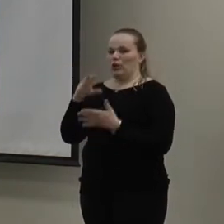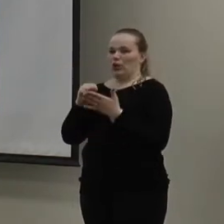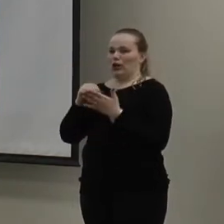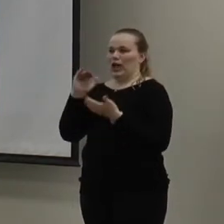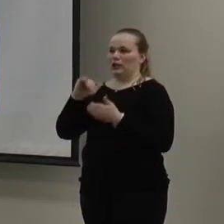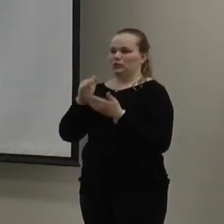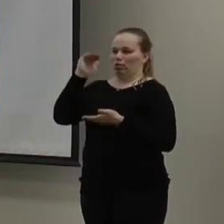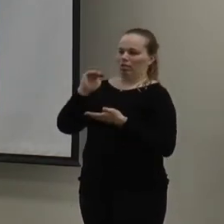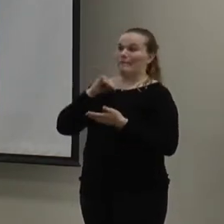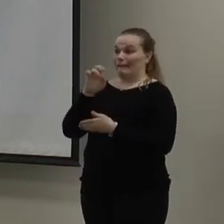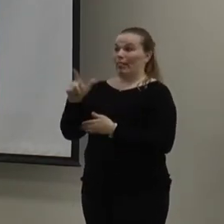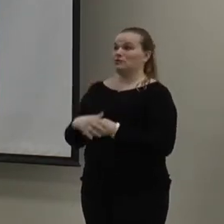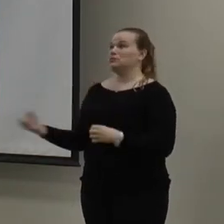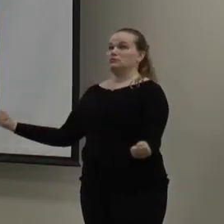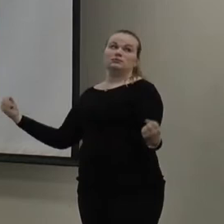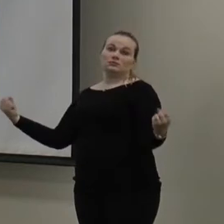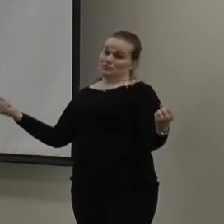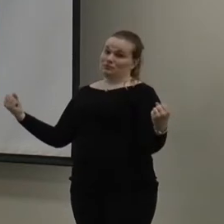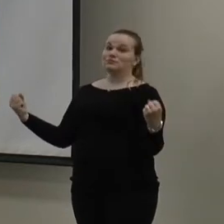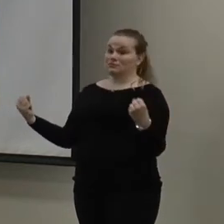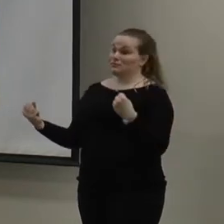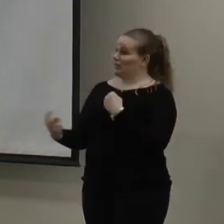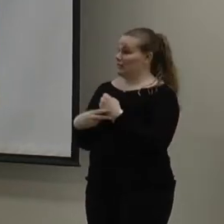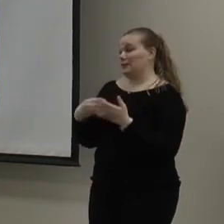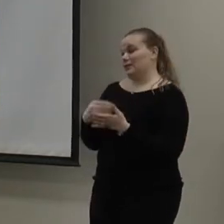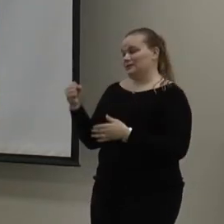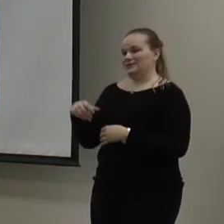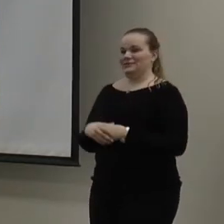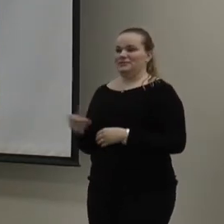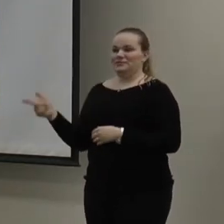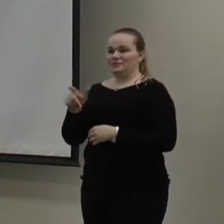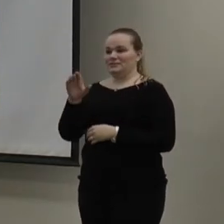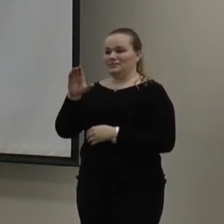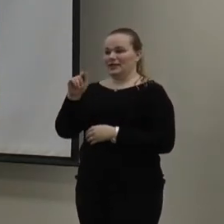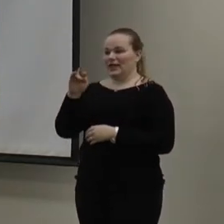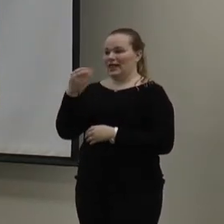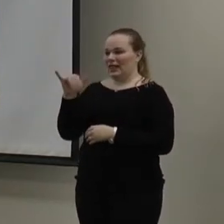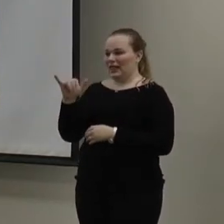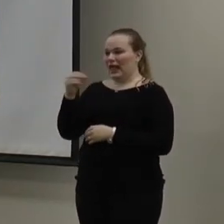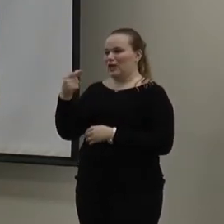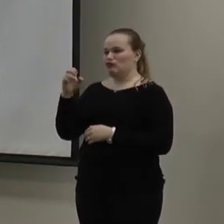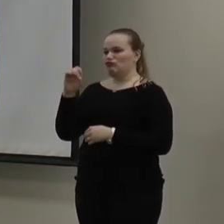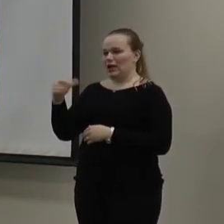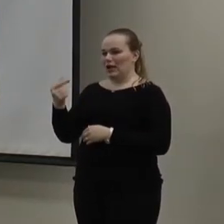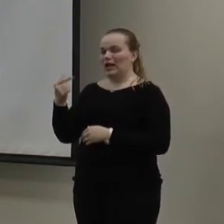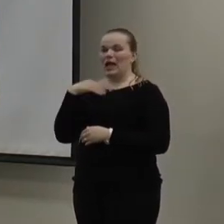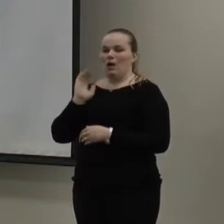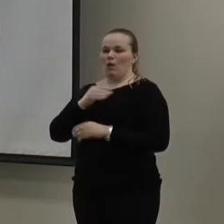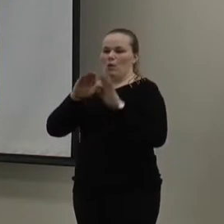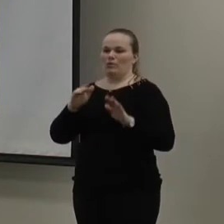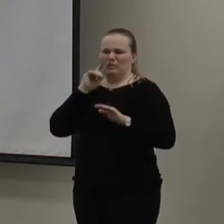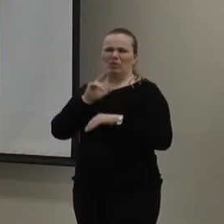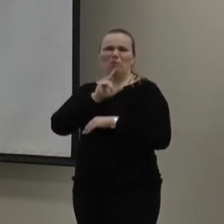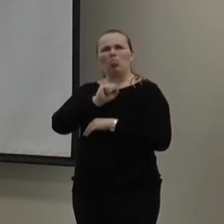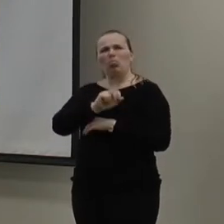bills. Yes. There we go. Save money. Save money. How about it? Kathy and Greg, our home is about 30 years old. I'm sure there's